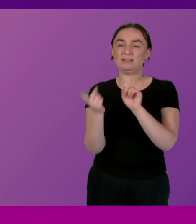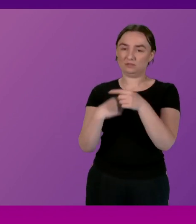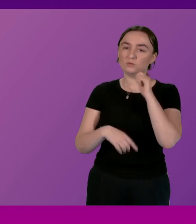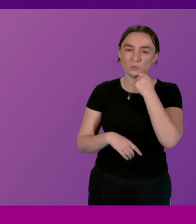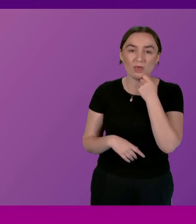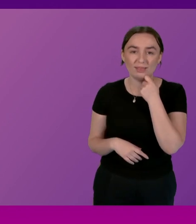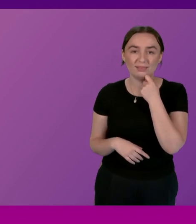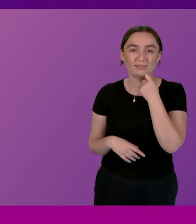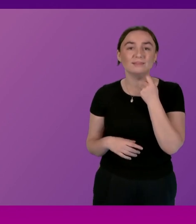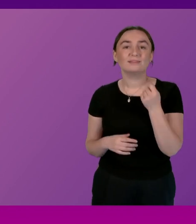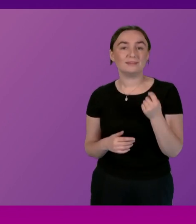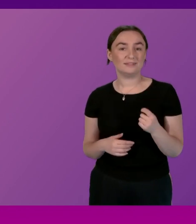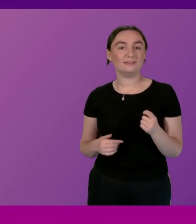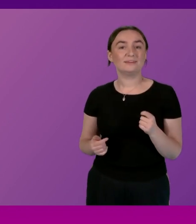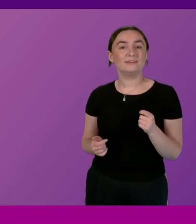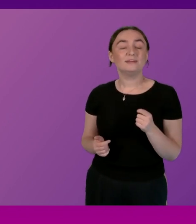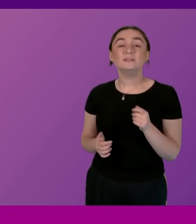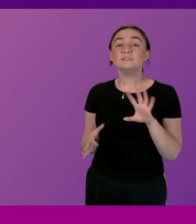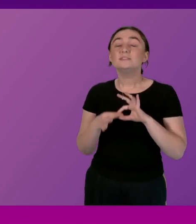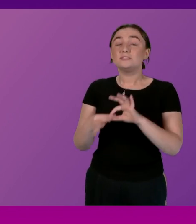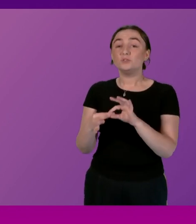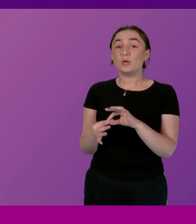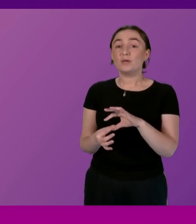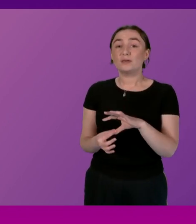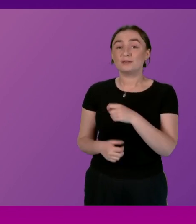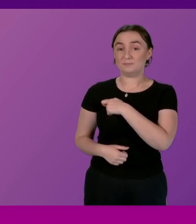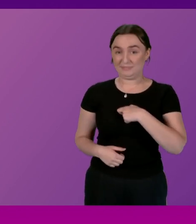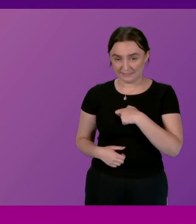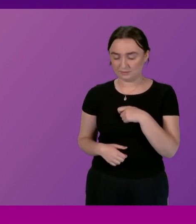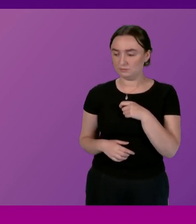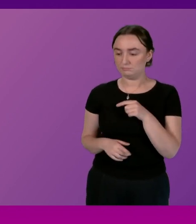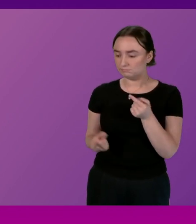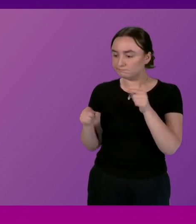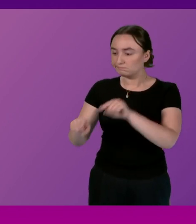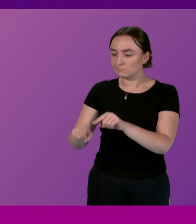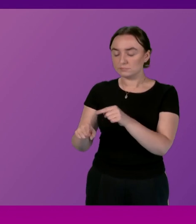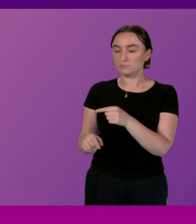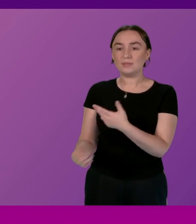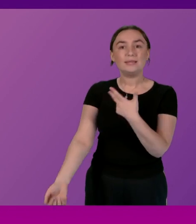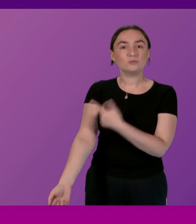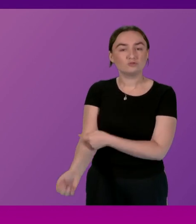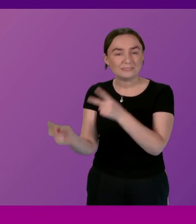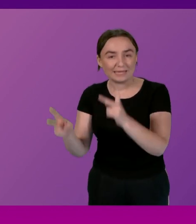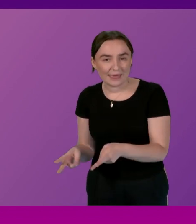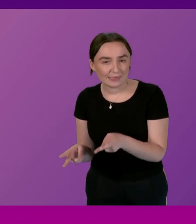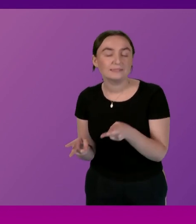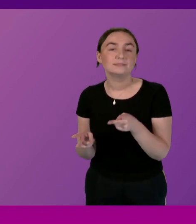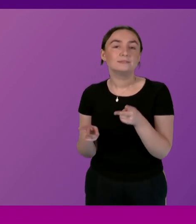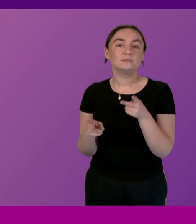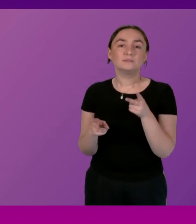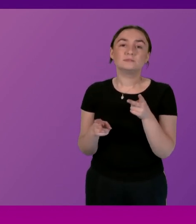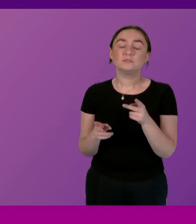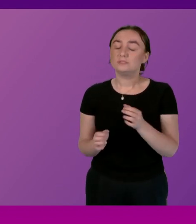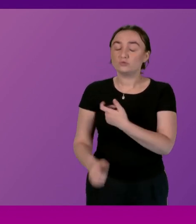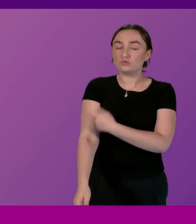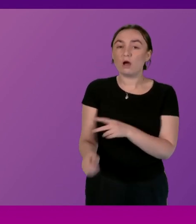subject if I may so the joint committee on tackling drug deaths and drug harm met yesterday and as you can imagine there was a great